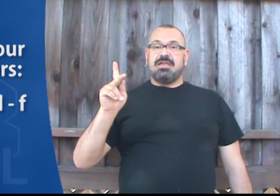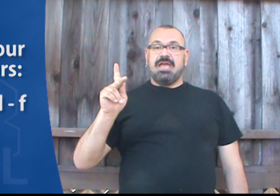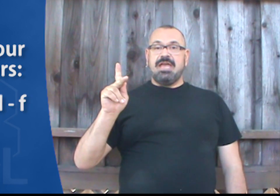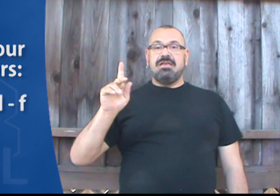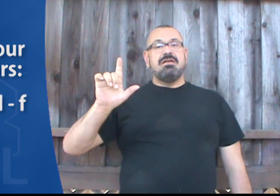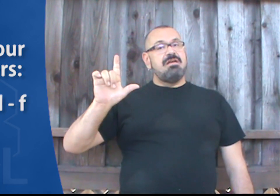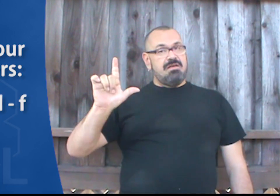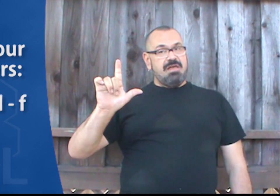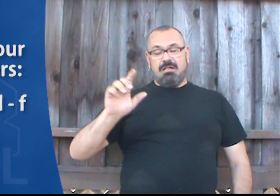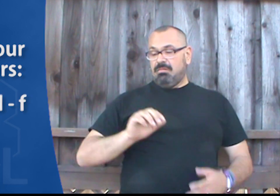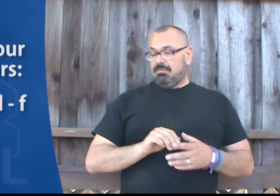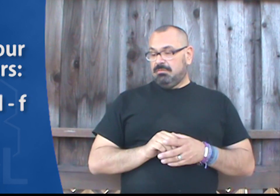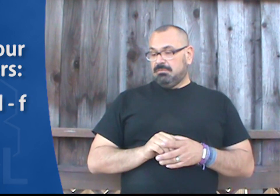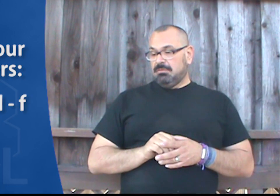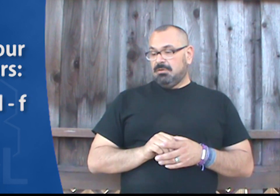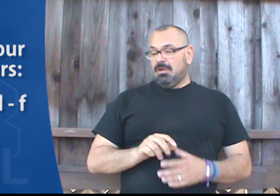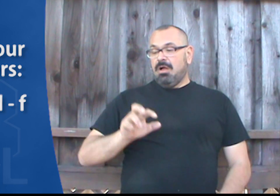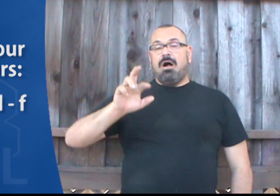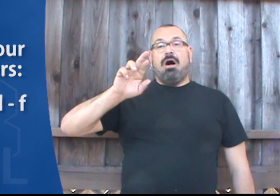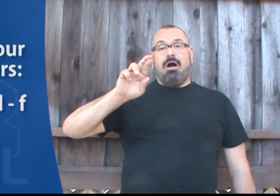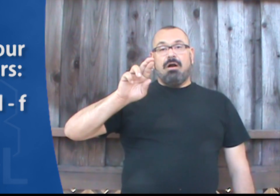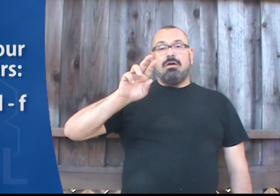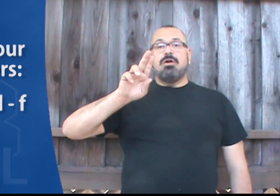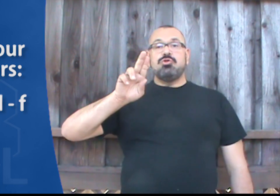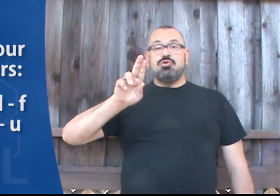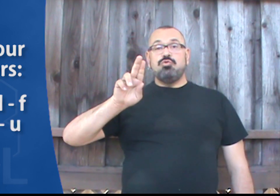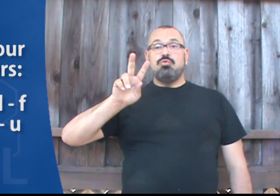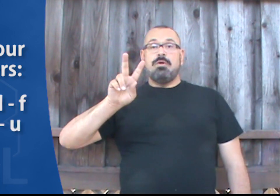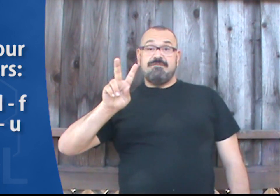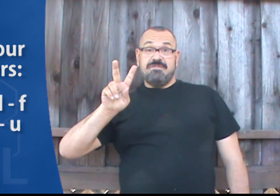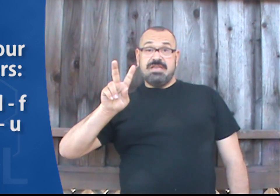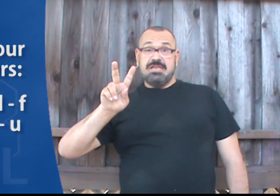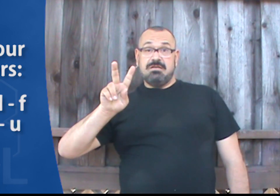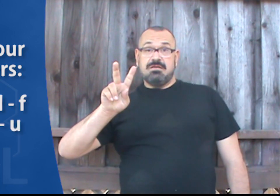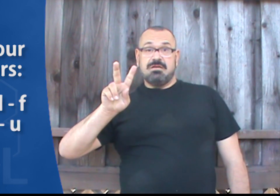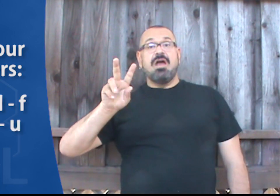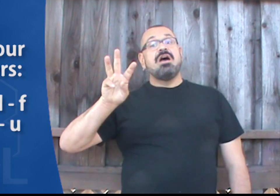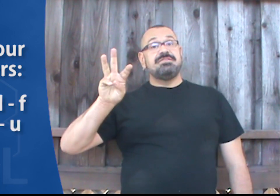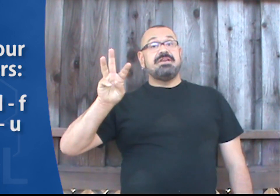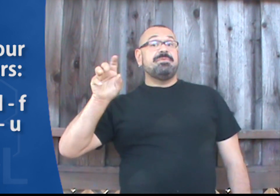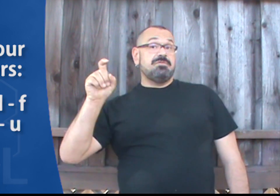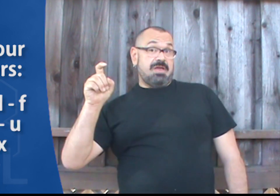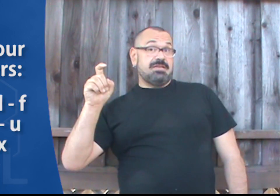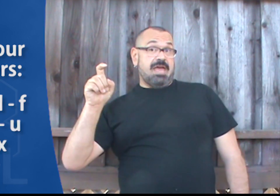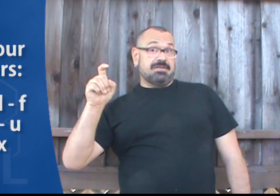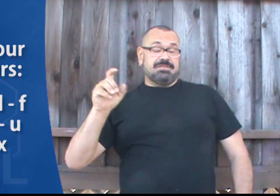K, L, R, U, V, W, and X.